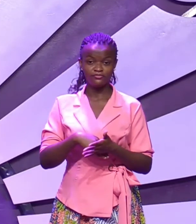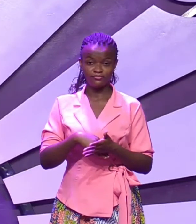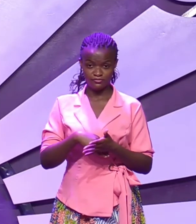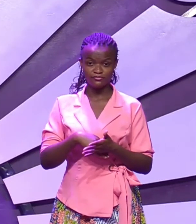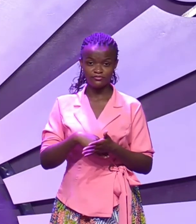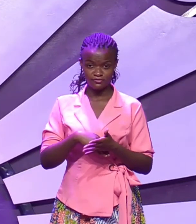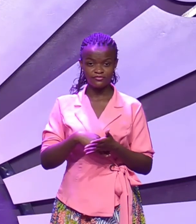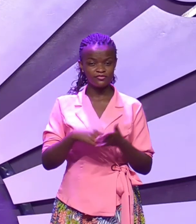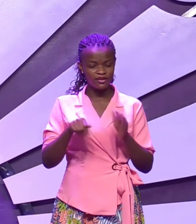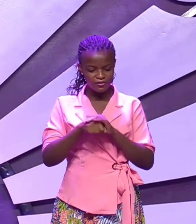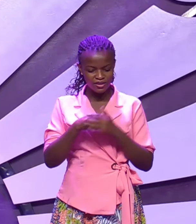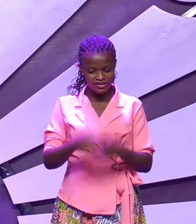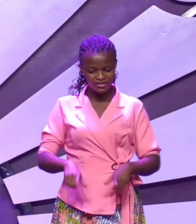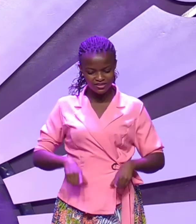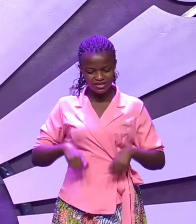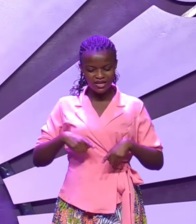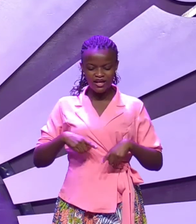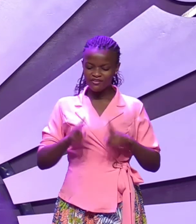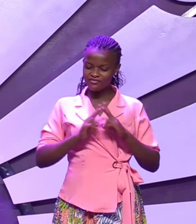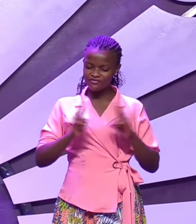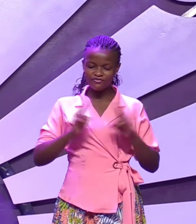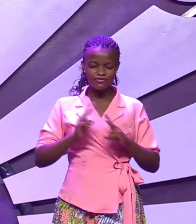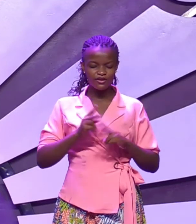it made his life a little bit miserable